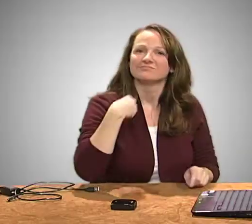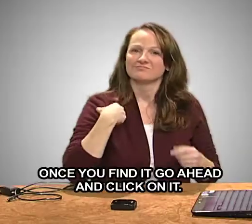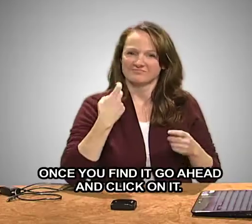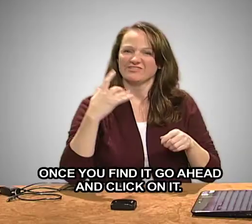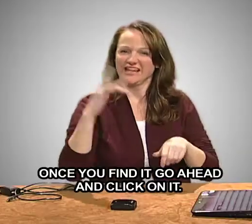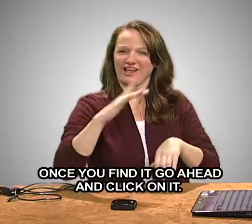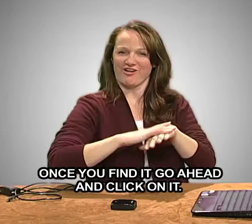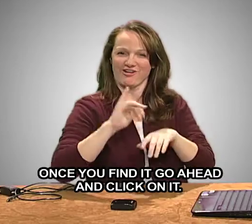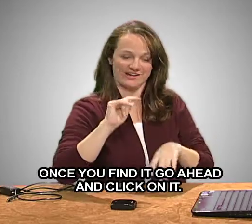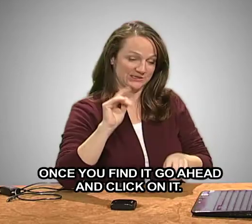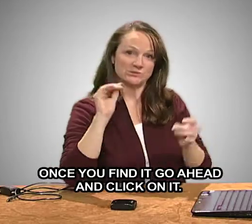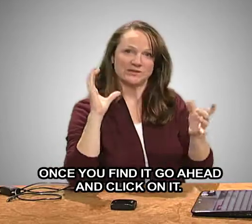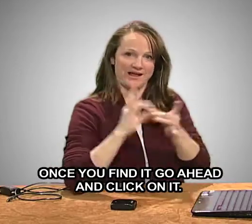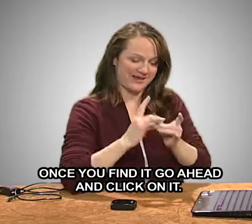Once you find it, go ahead and click on it.